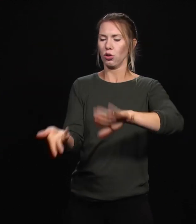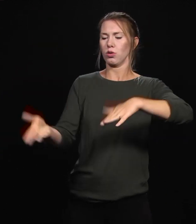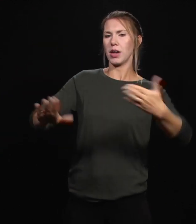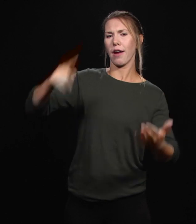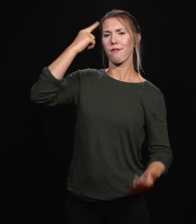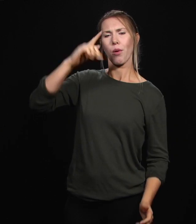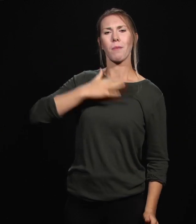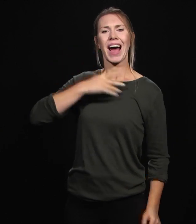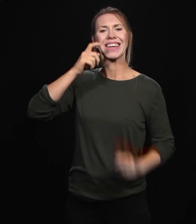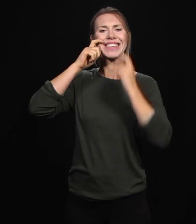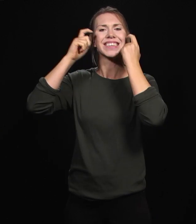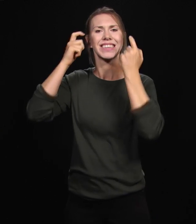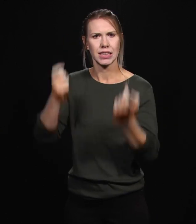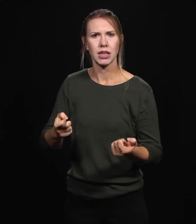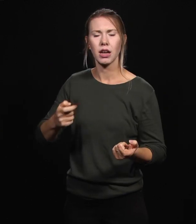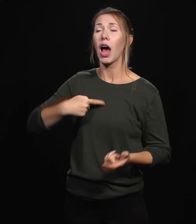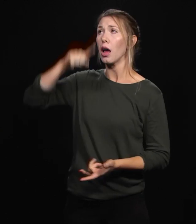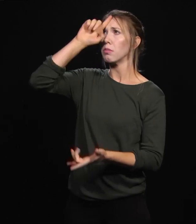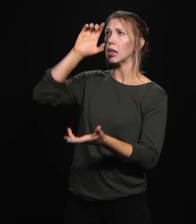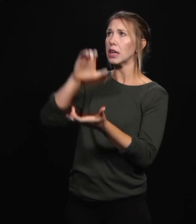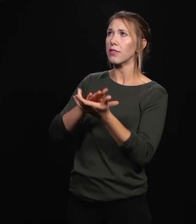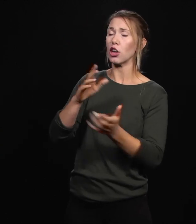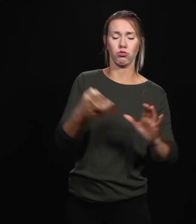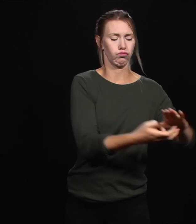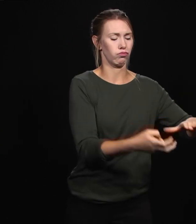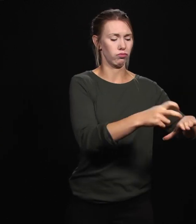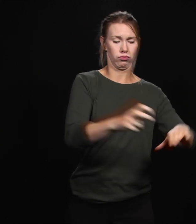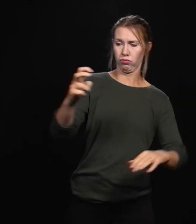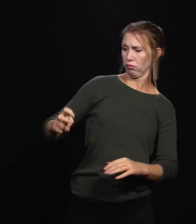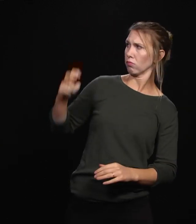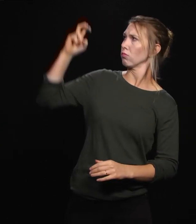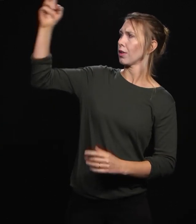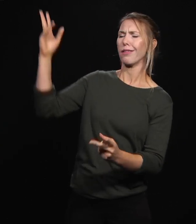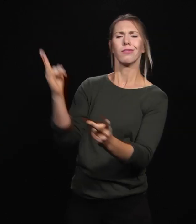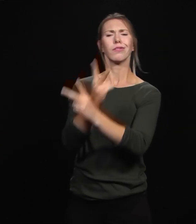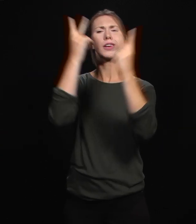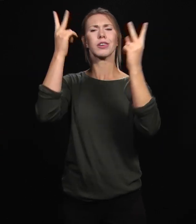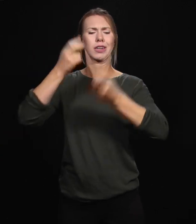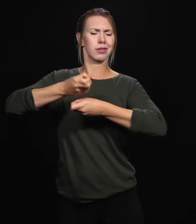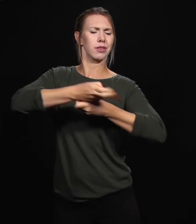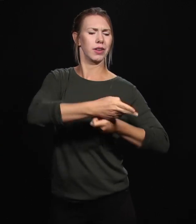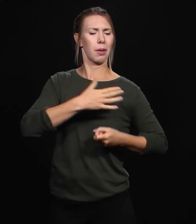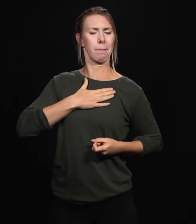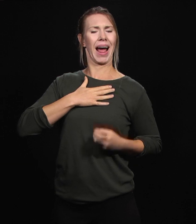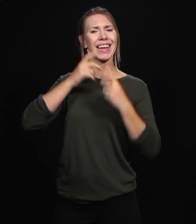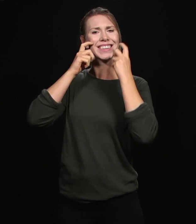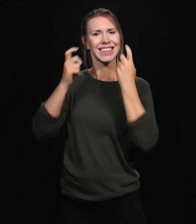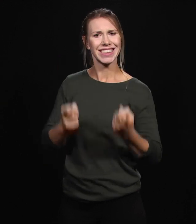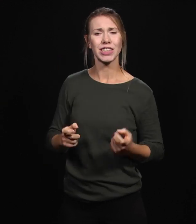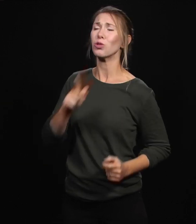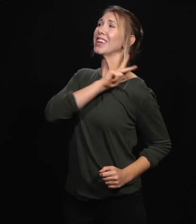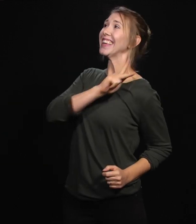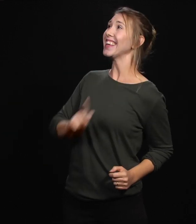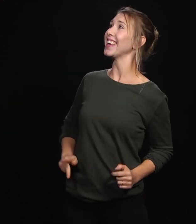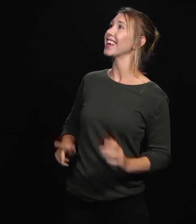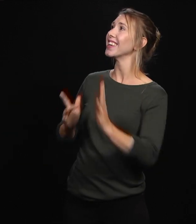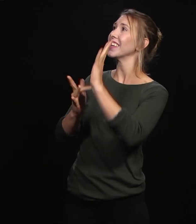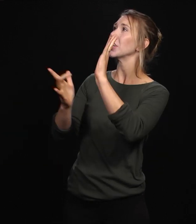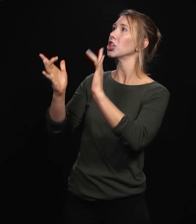I believe that you rose in victory and defeated my sin. And so, King Jesus, I'm asking you right now to